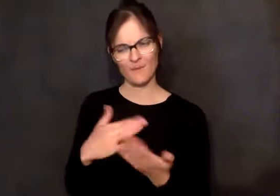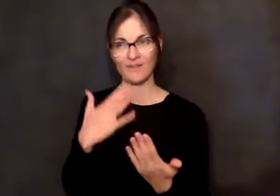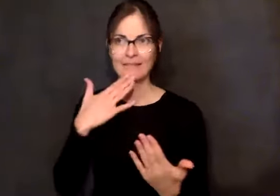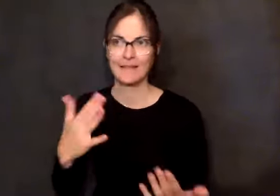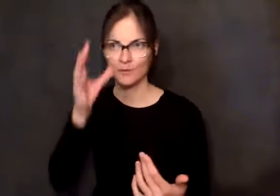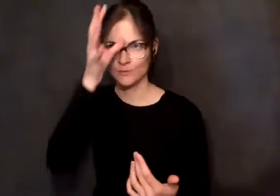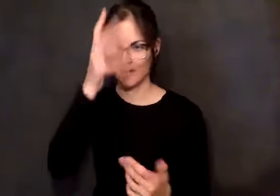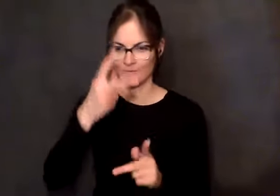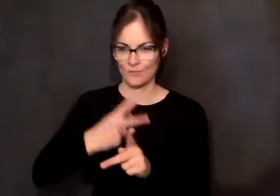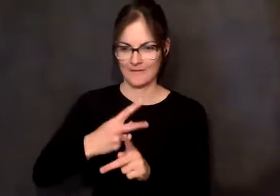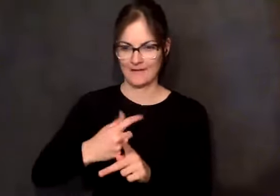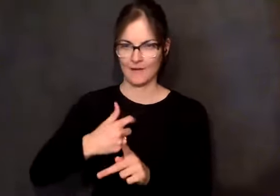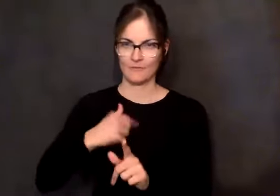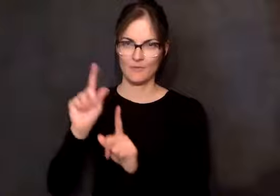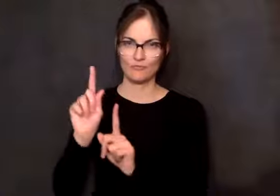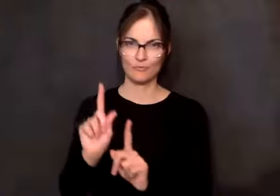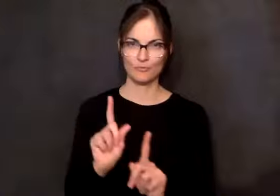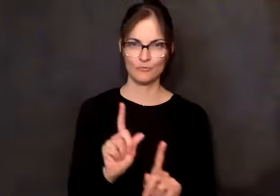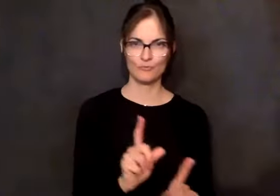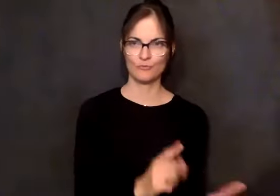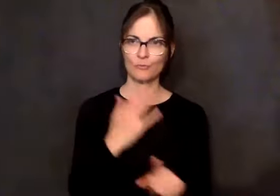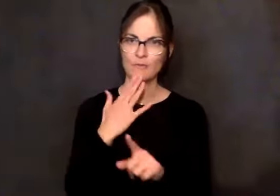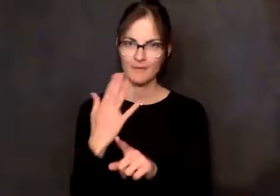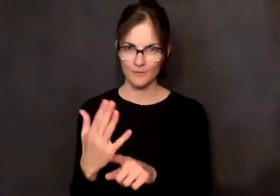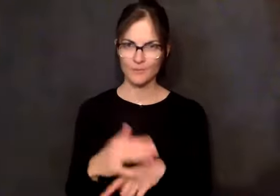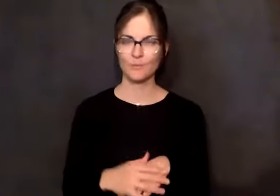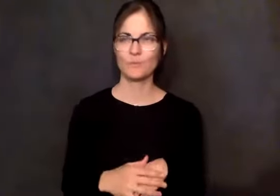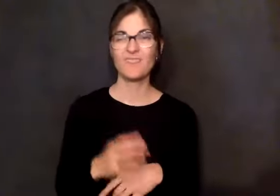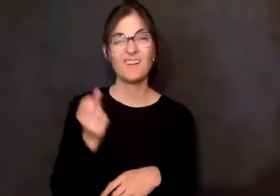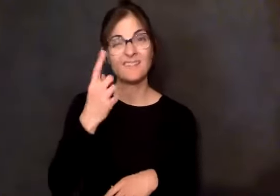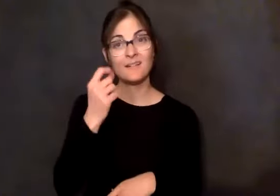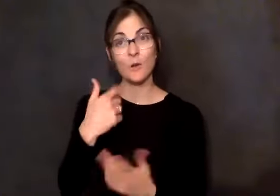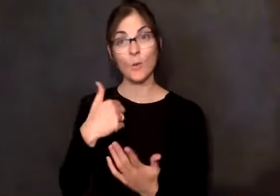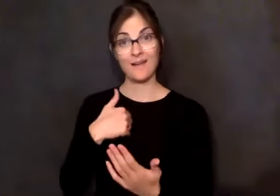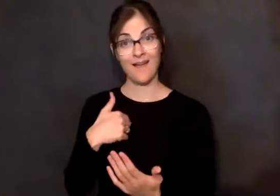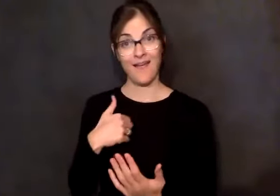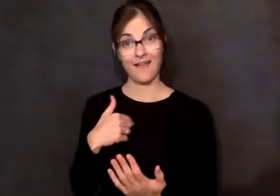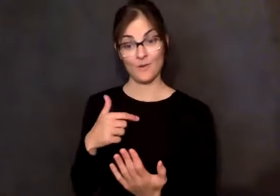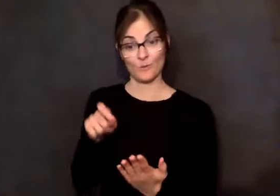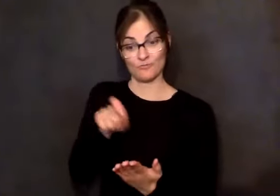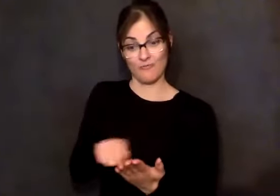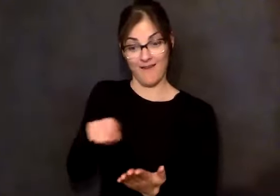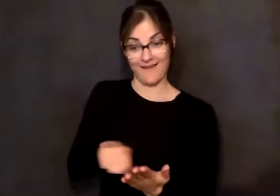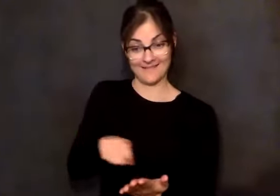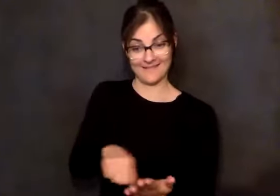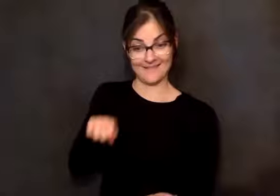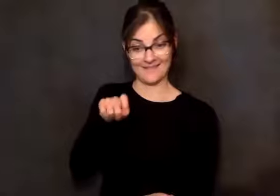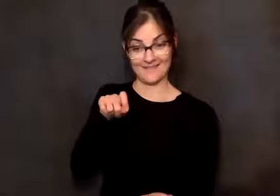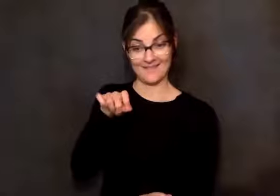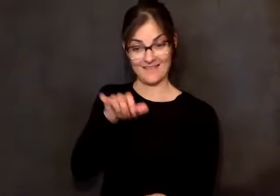like God came down and sat on my shoulder and said, Hey, Rick, you're doing it. You're taking the action. Your dad is going